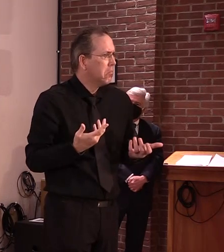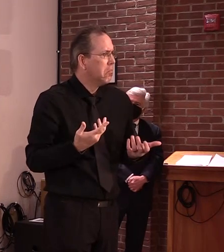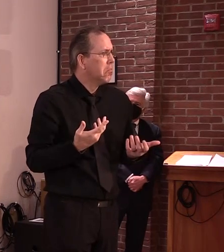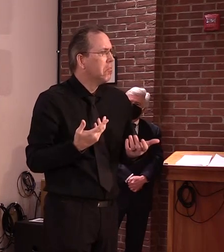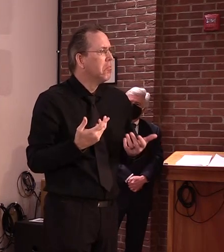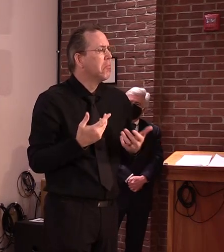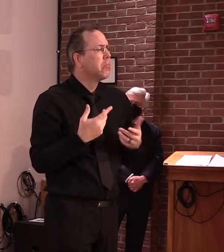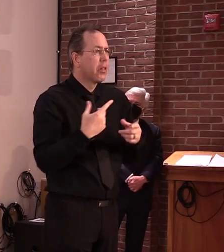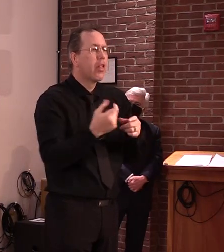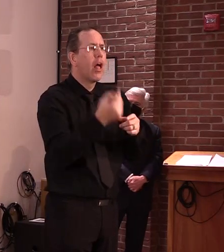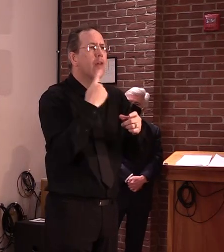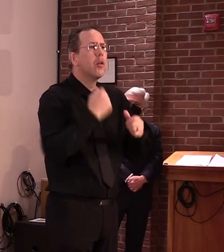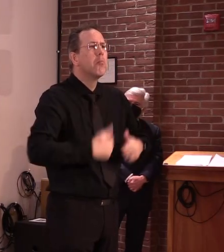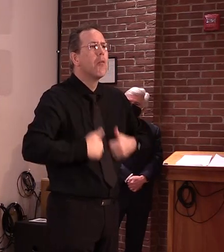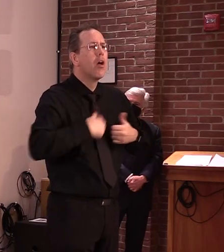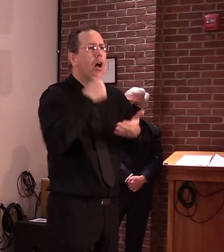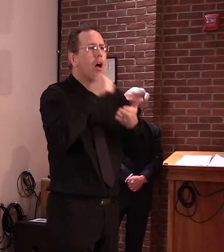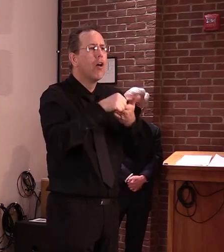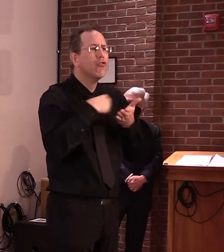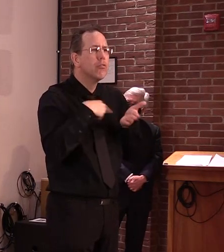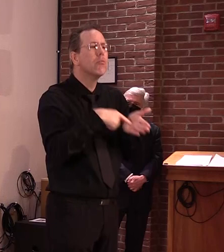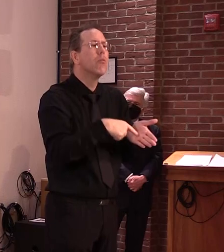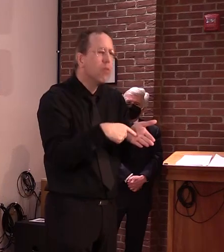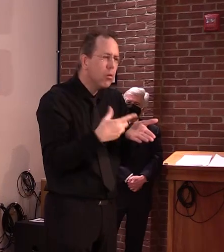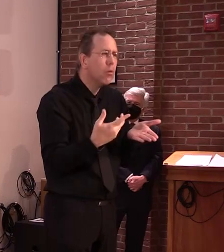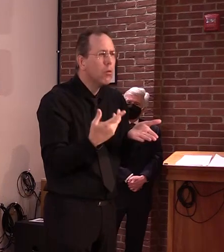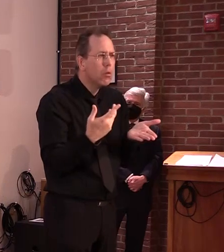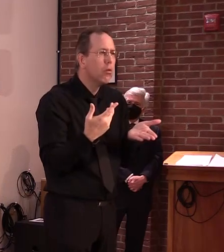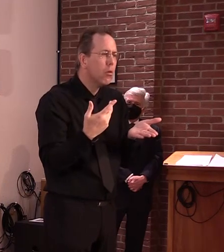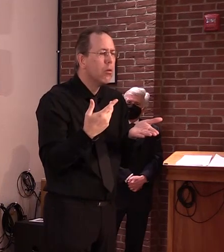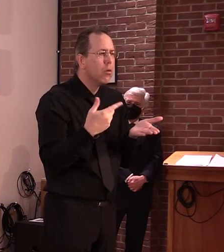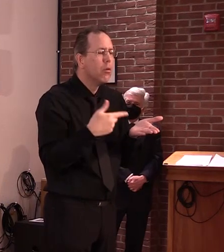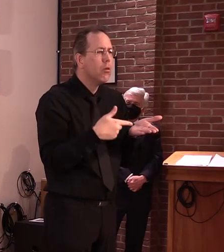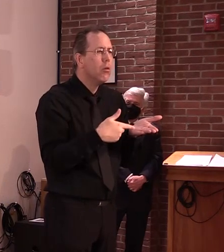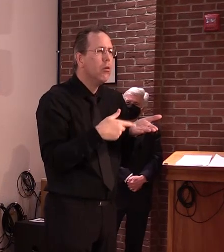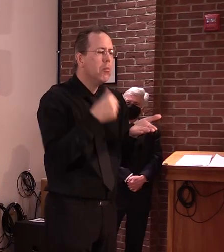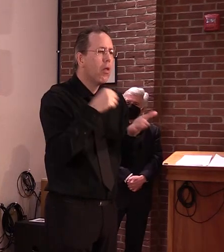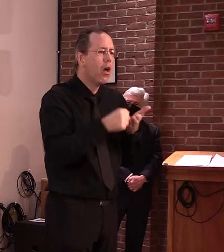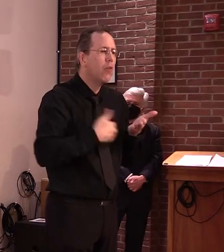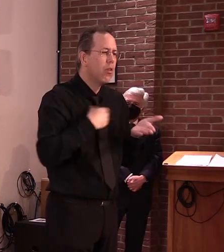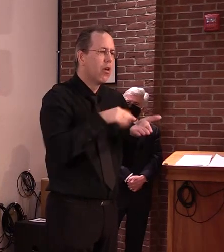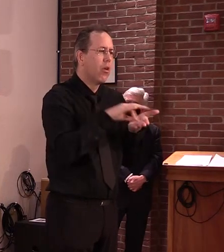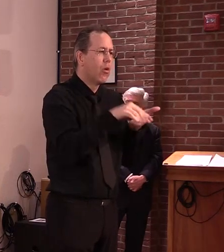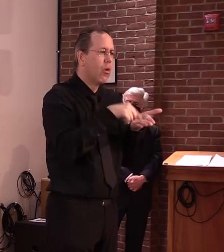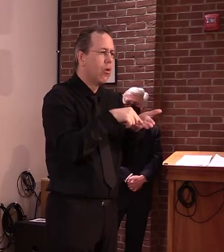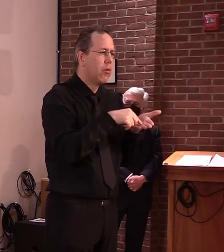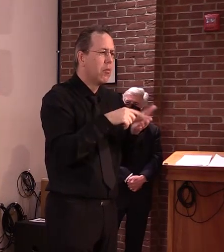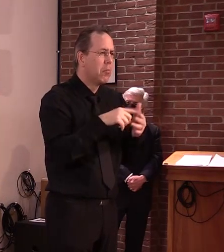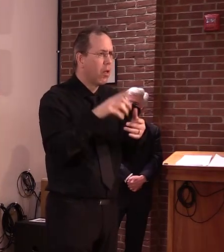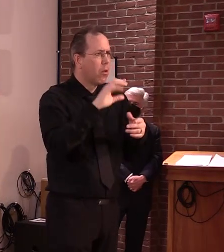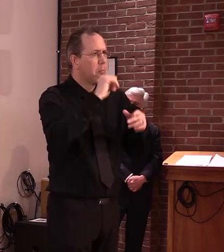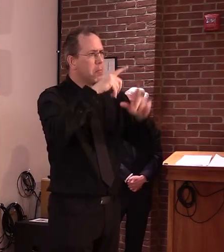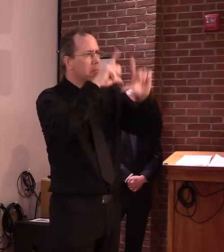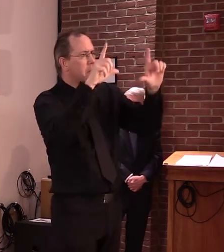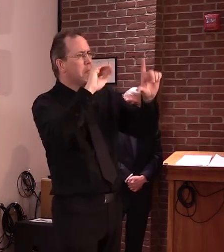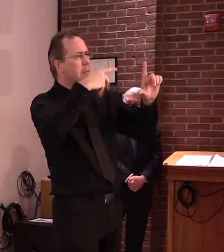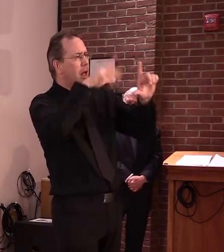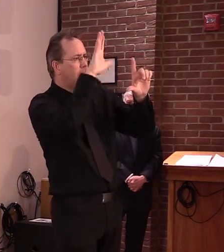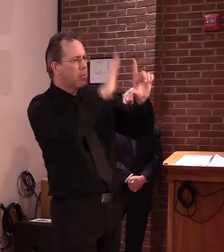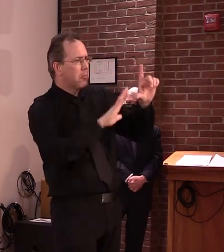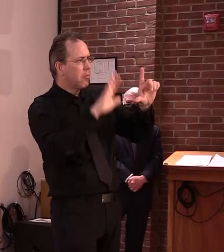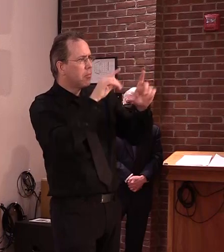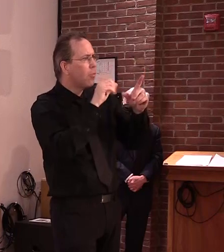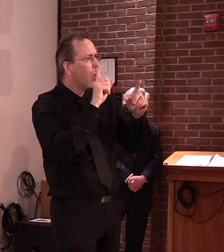And I guess I'm under the assumption that in order to make the map that you've made public for where these